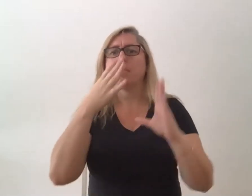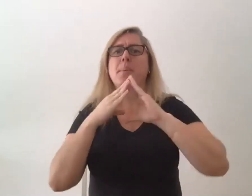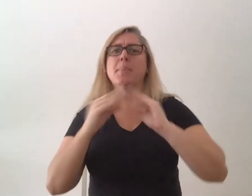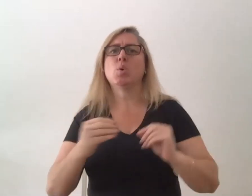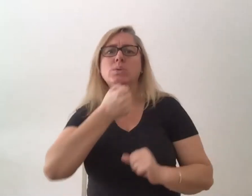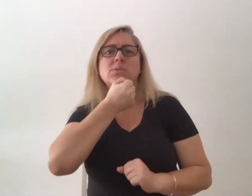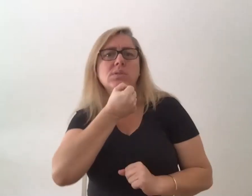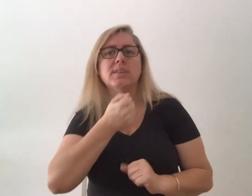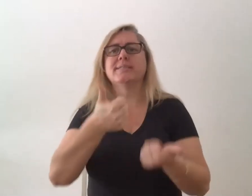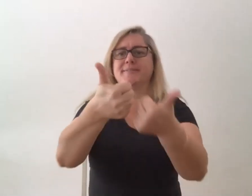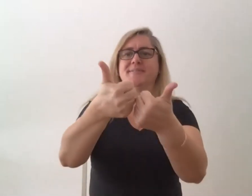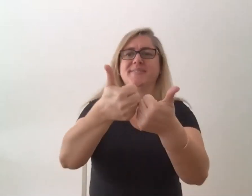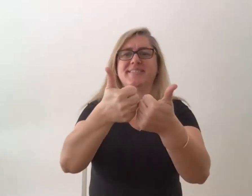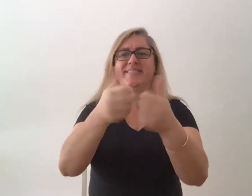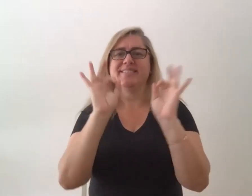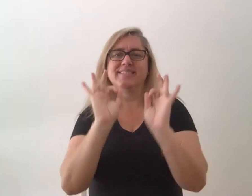That's, yeah, that's it. S You're back.